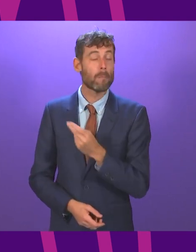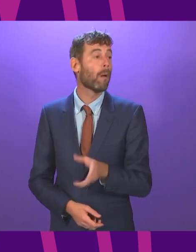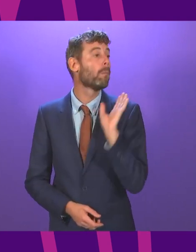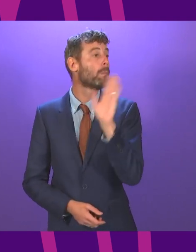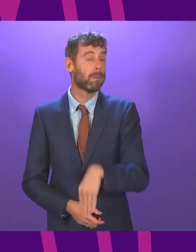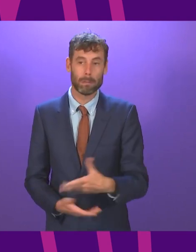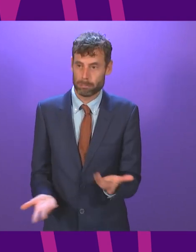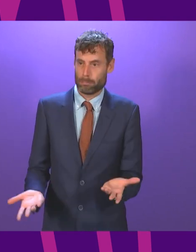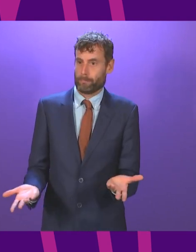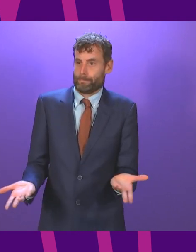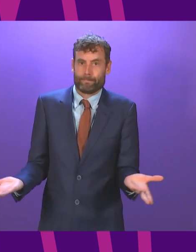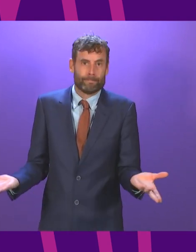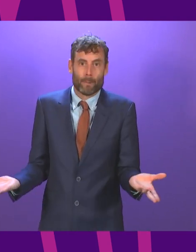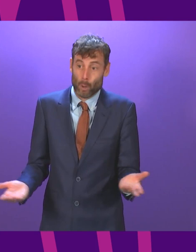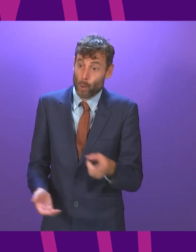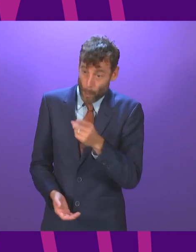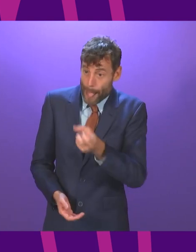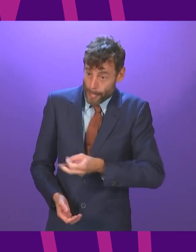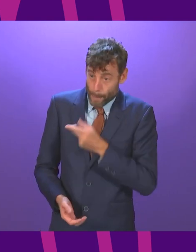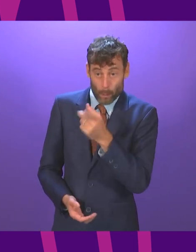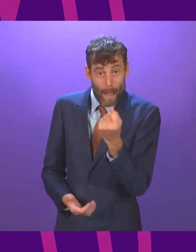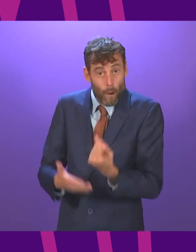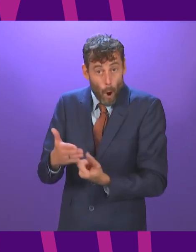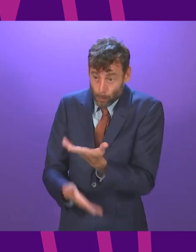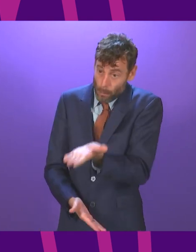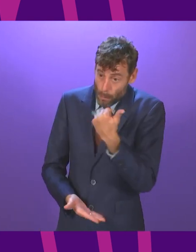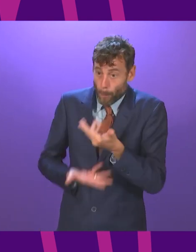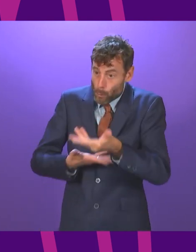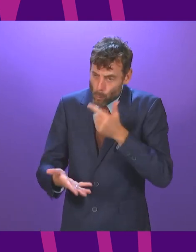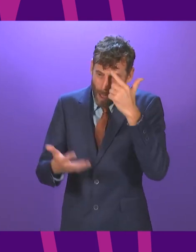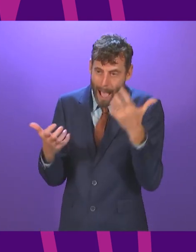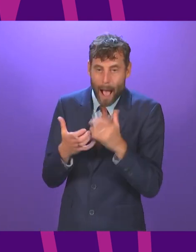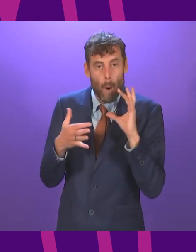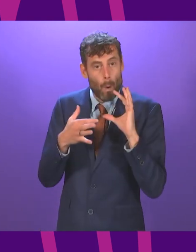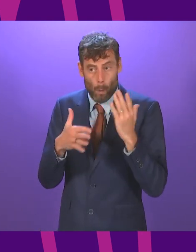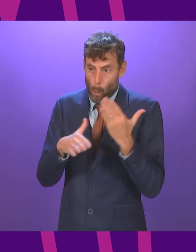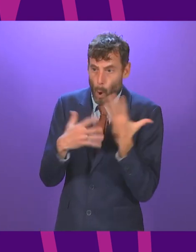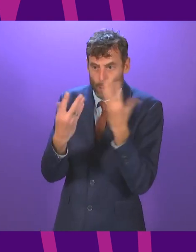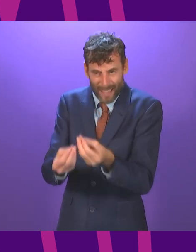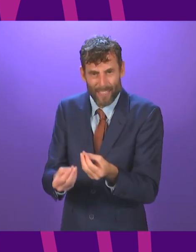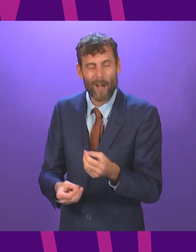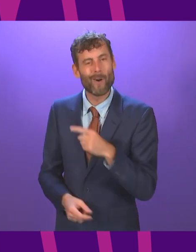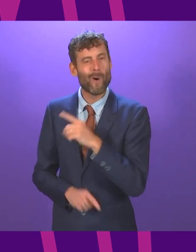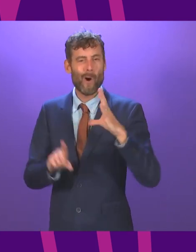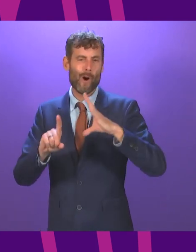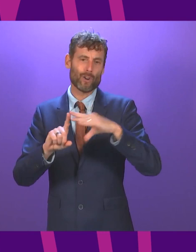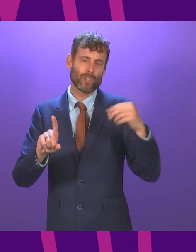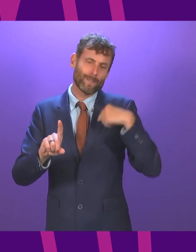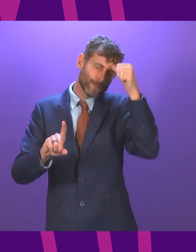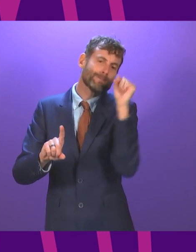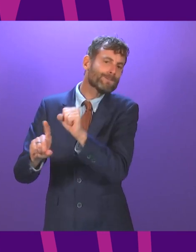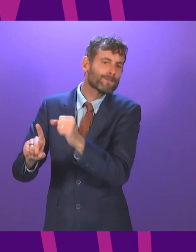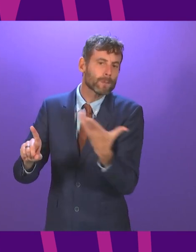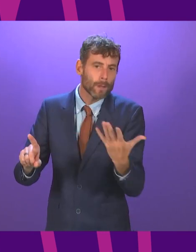face of this agreement. I think I'm fairly certain which choice the Conservatives will make. I think it is perhaps more of an open question which